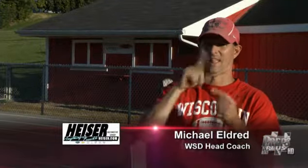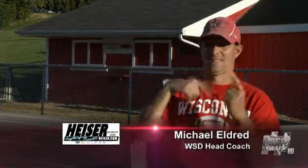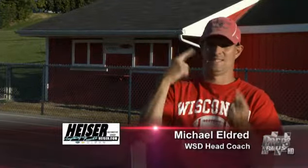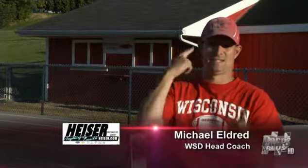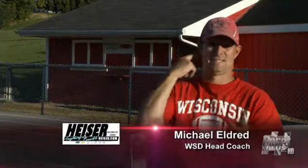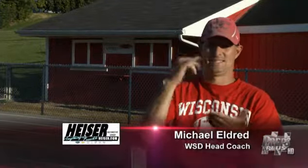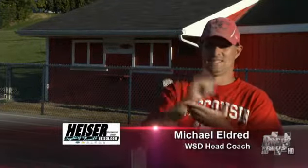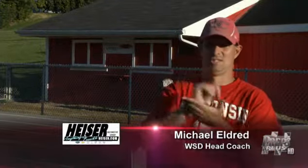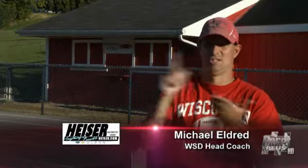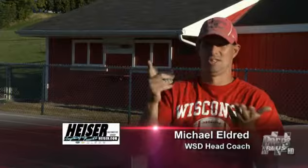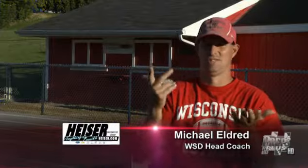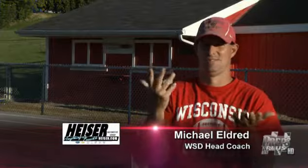The only thing we can't do is hear.